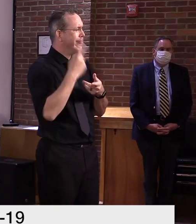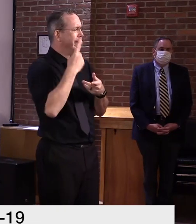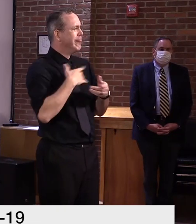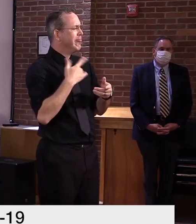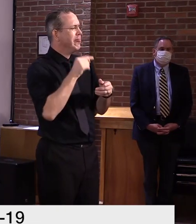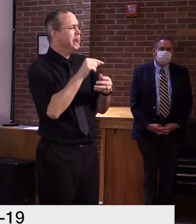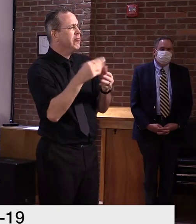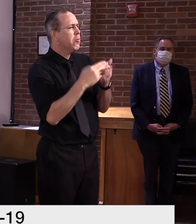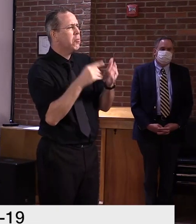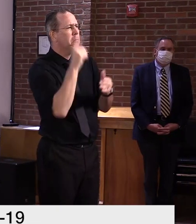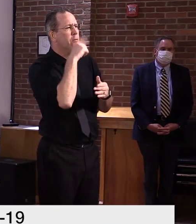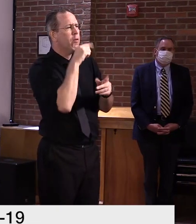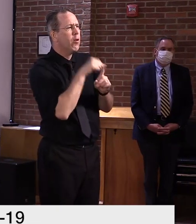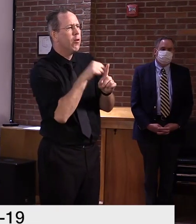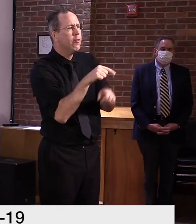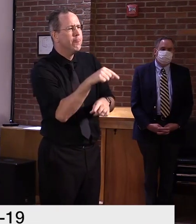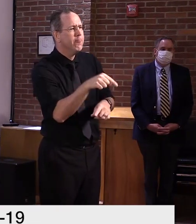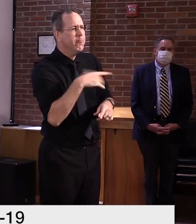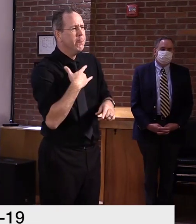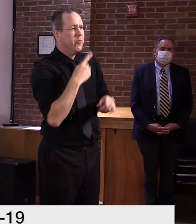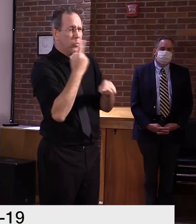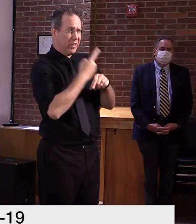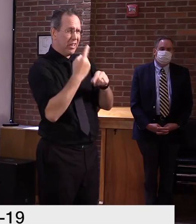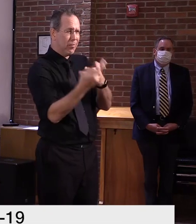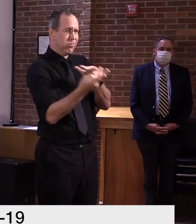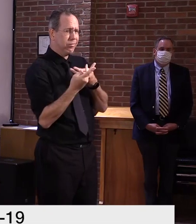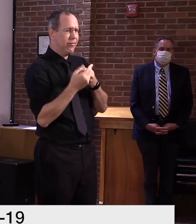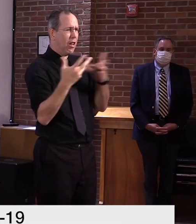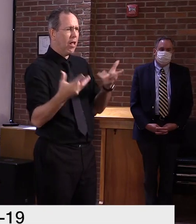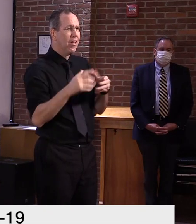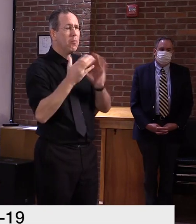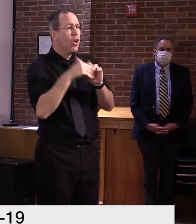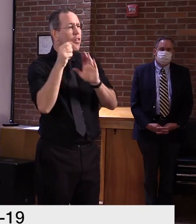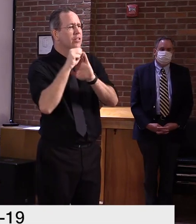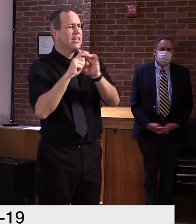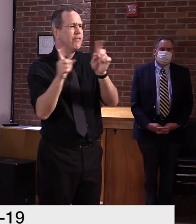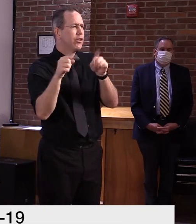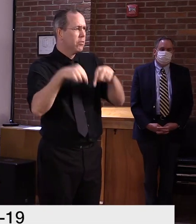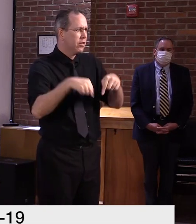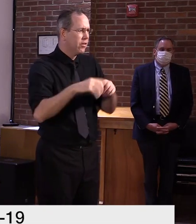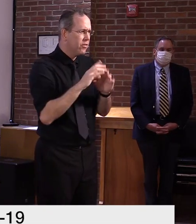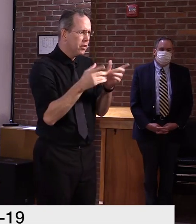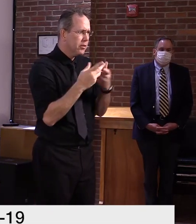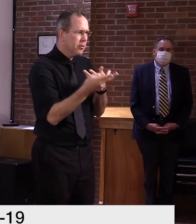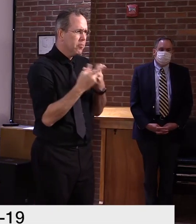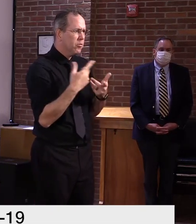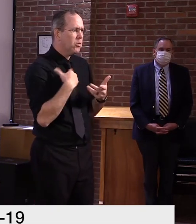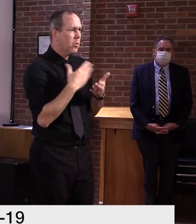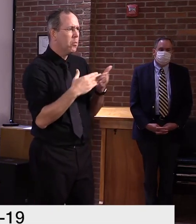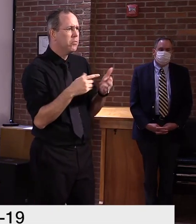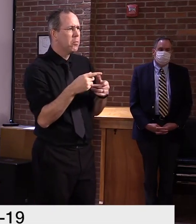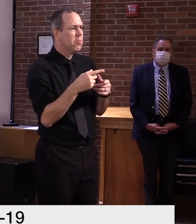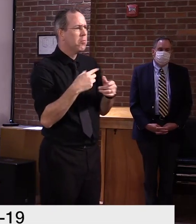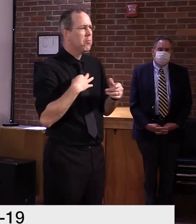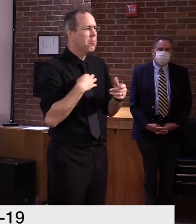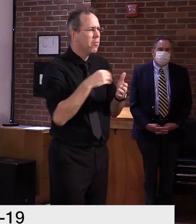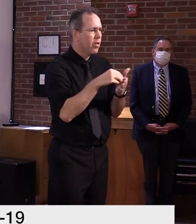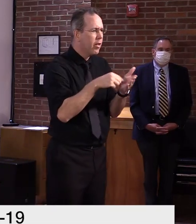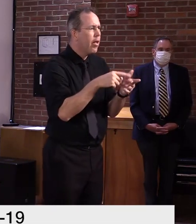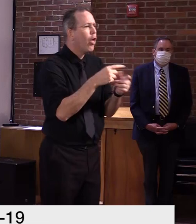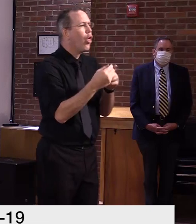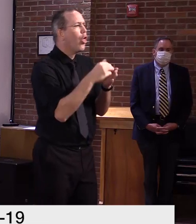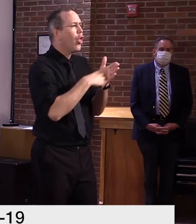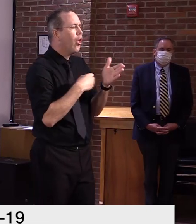when we come across it and amounts that have been paid out. Um, some have been recouped. Others are sent to law enforcement.